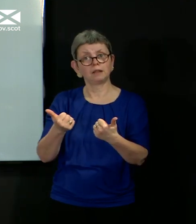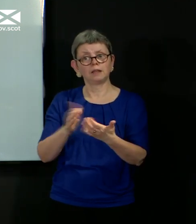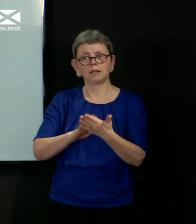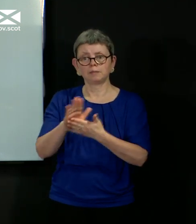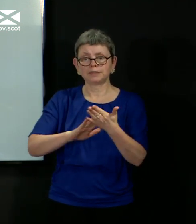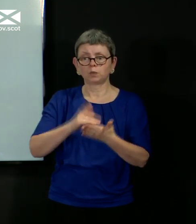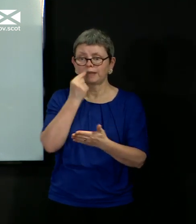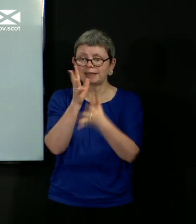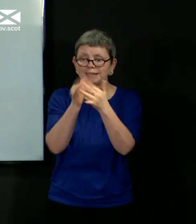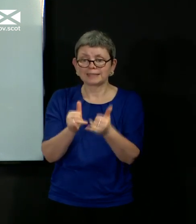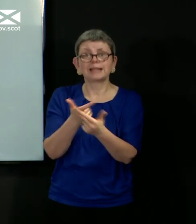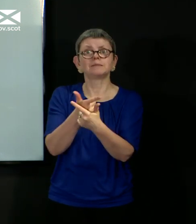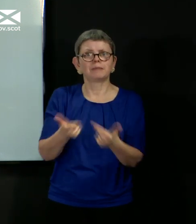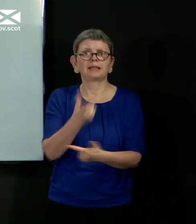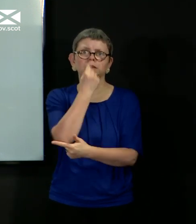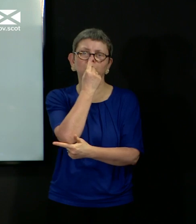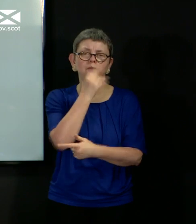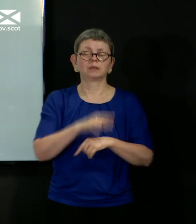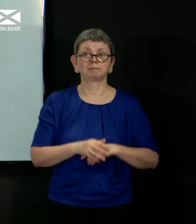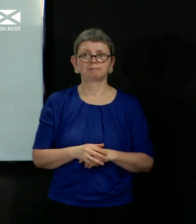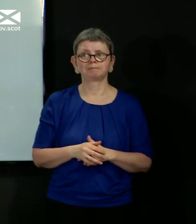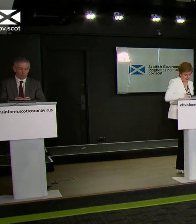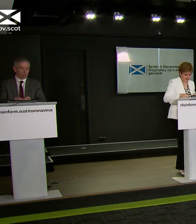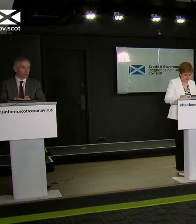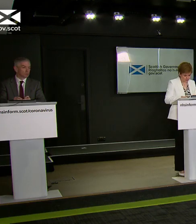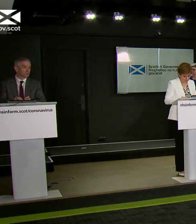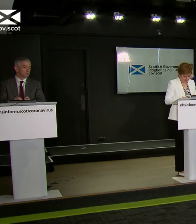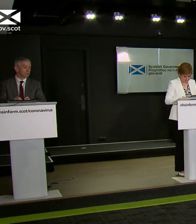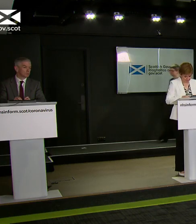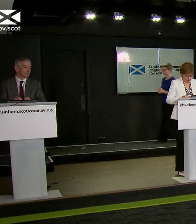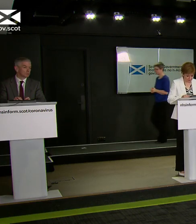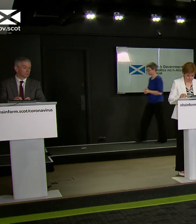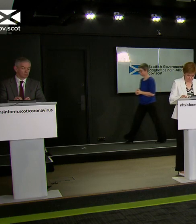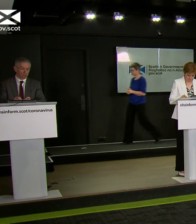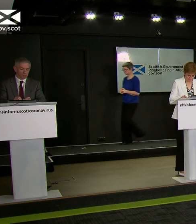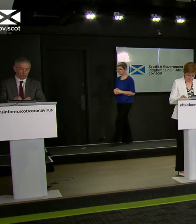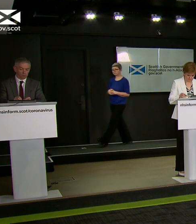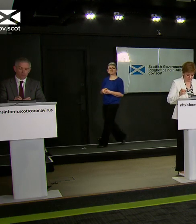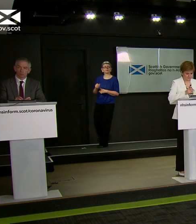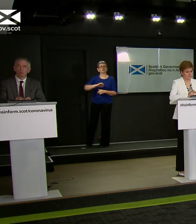and the use of the capacity that we have in testing. Scott McNabb from the Scotsman.